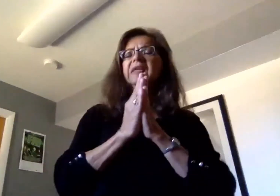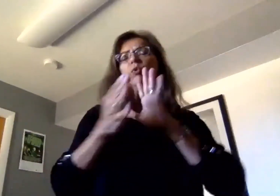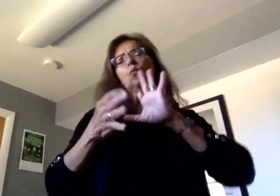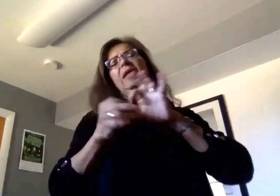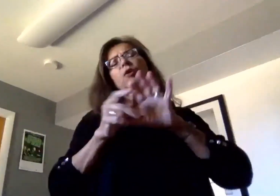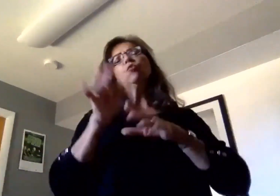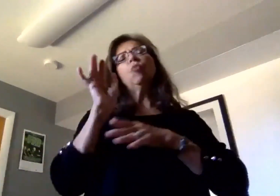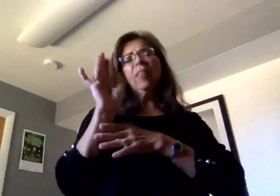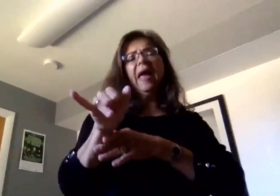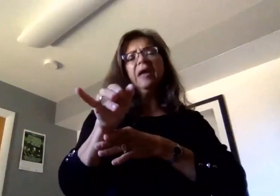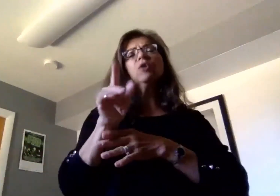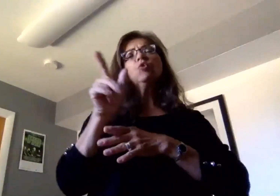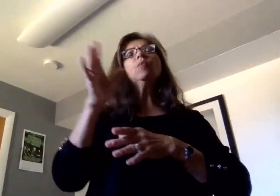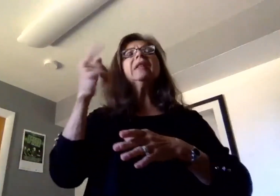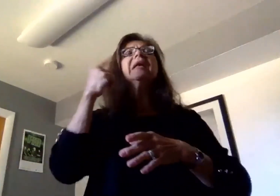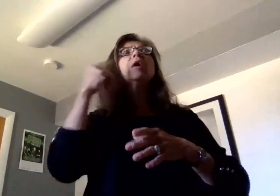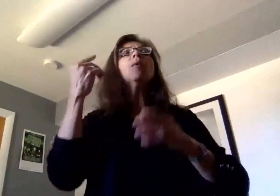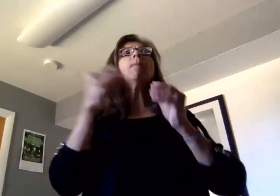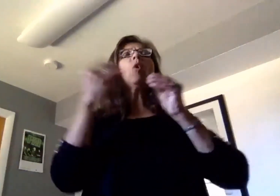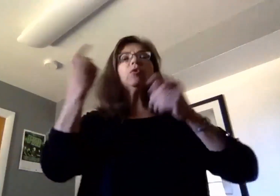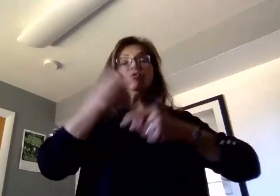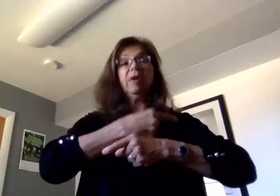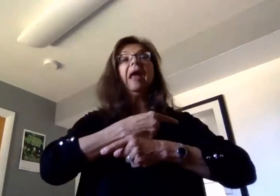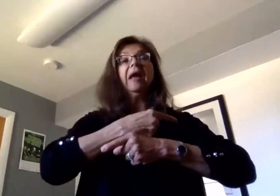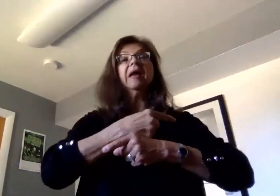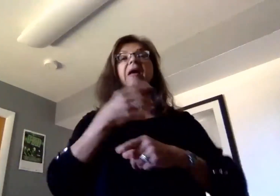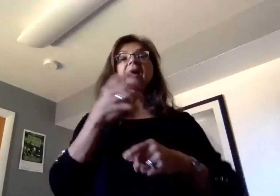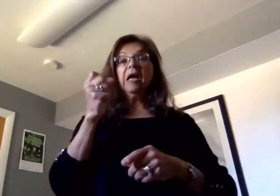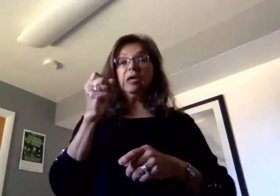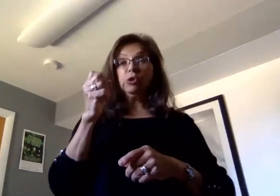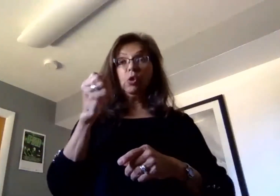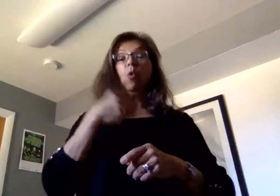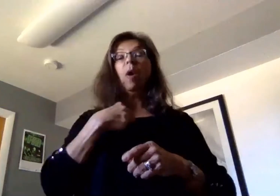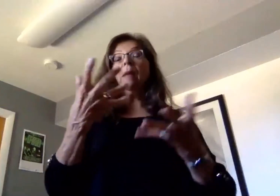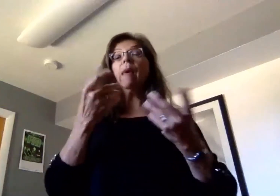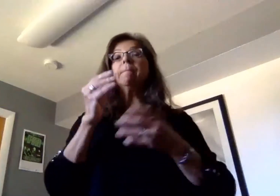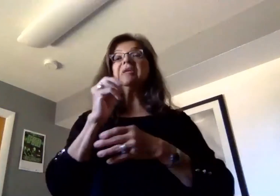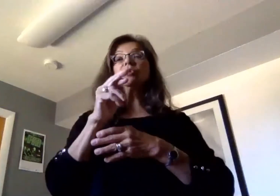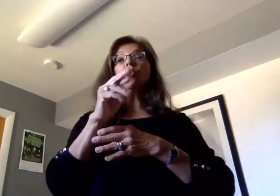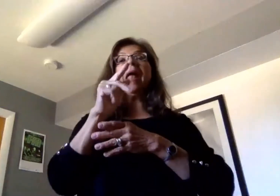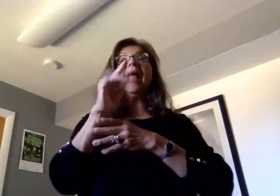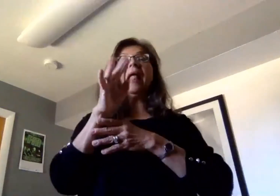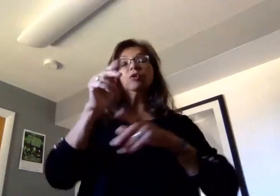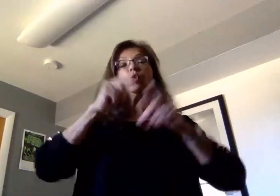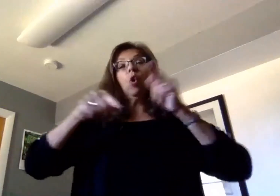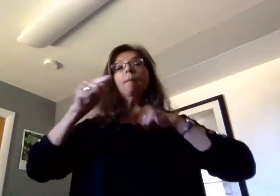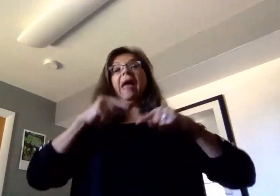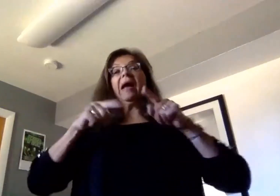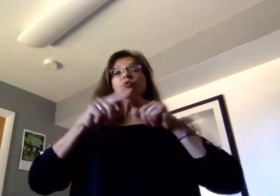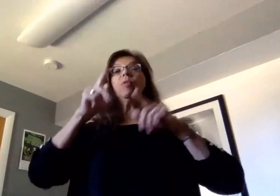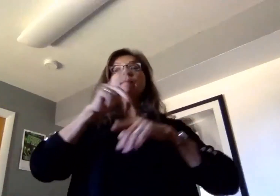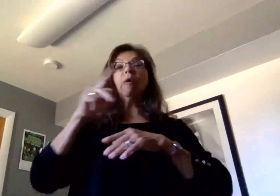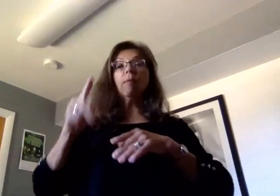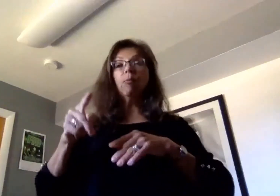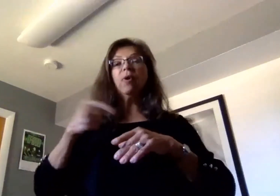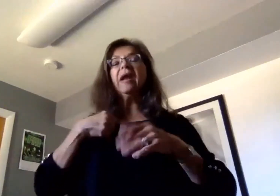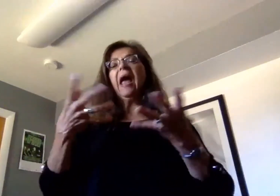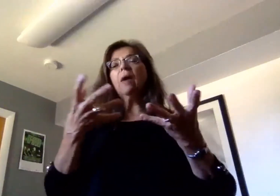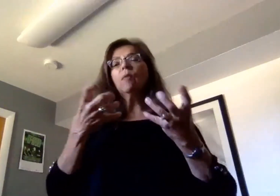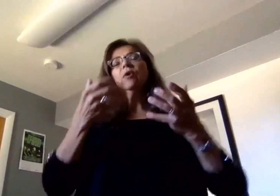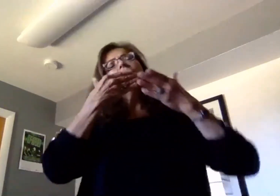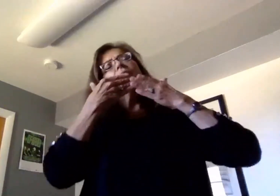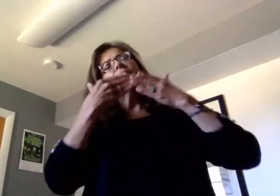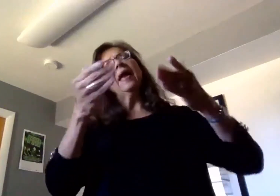and you will hear more about that today. So I'm going to have Mr. Allen go back to our PowerPoint. I want to thank our team of